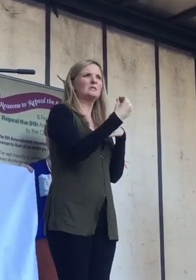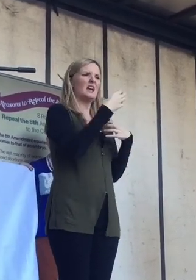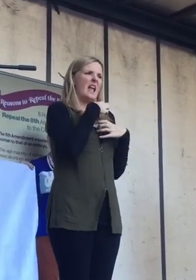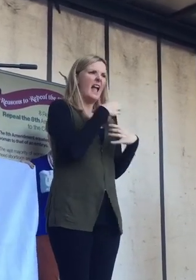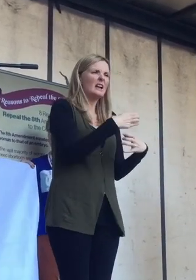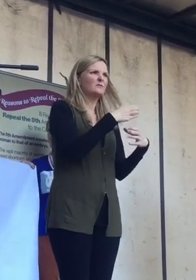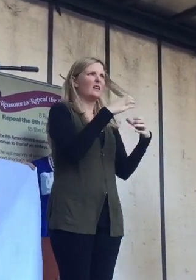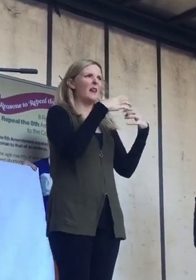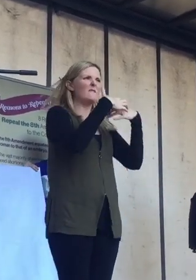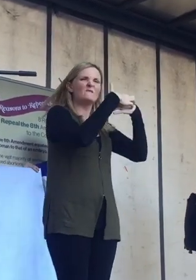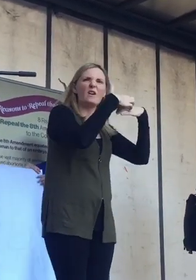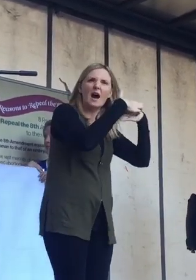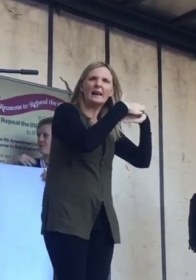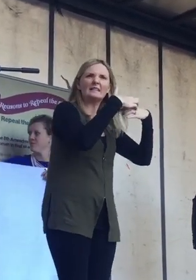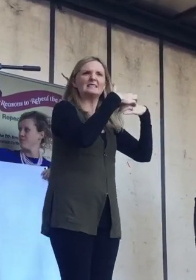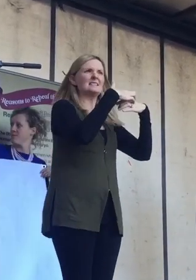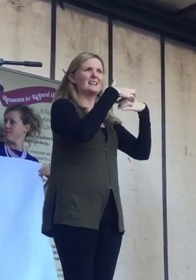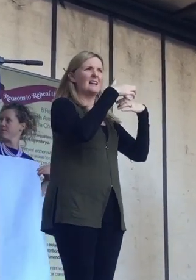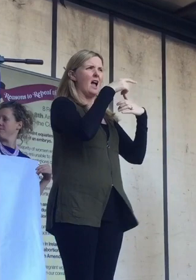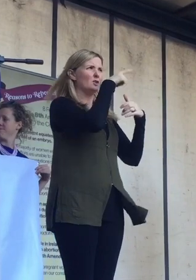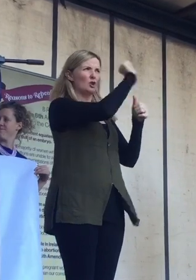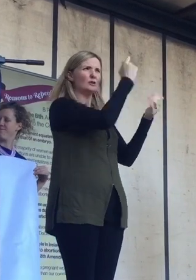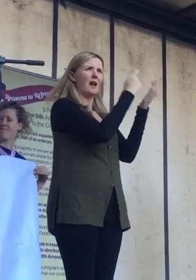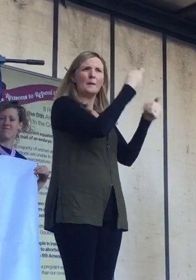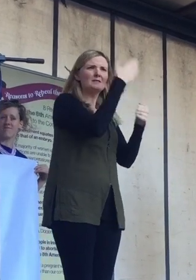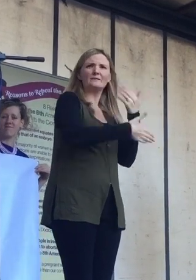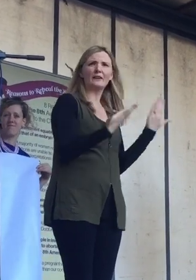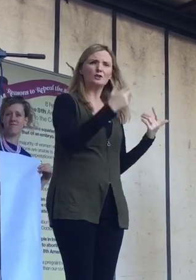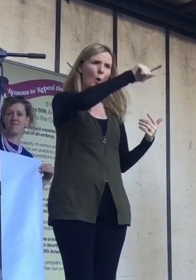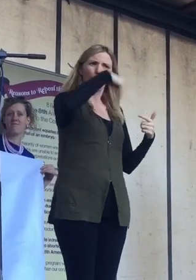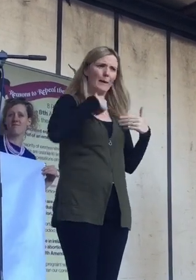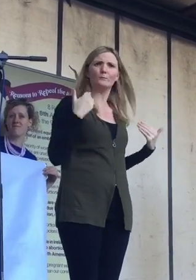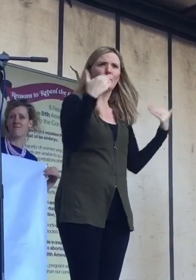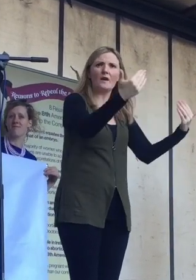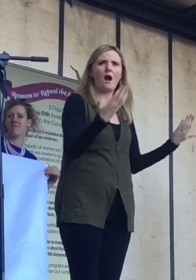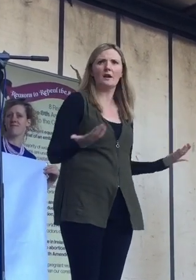debates, your time is over. We're moving on.